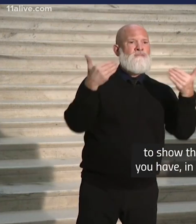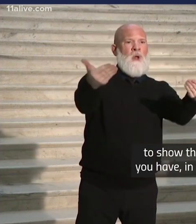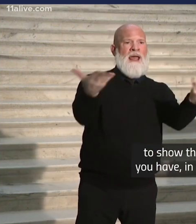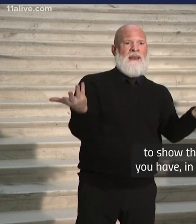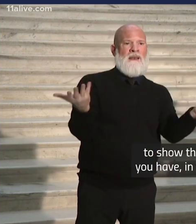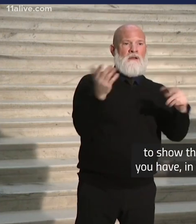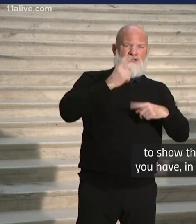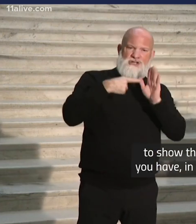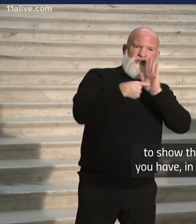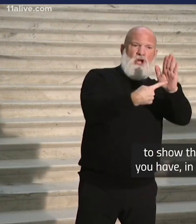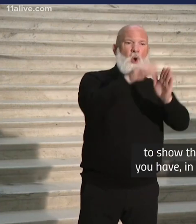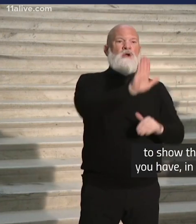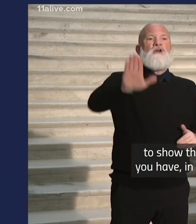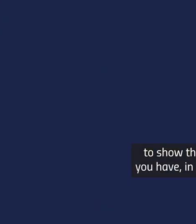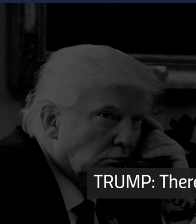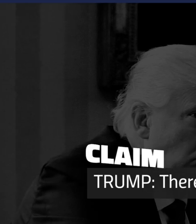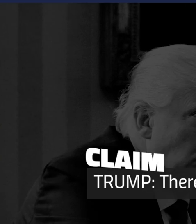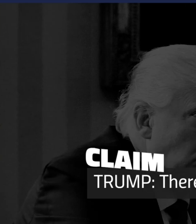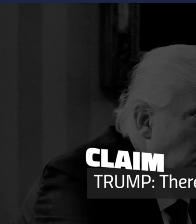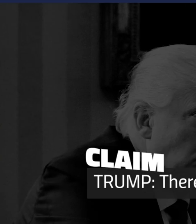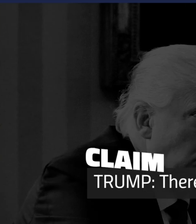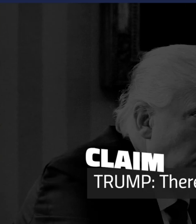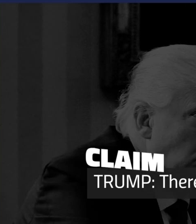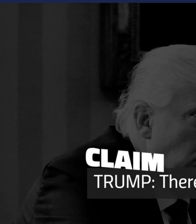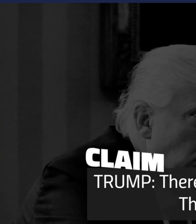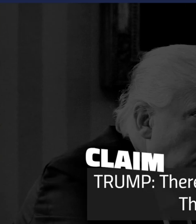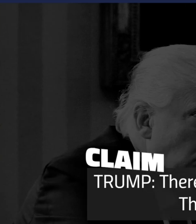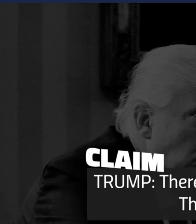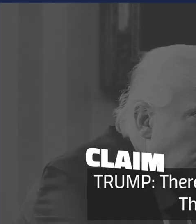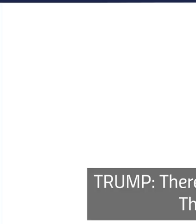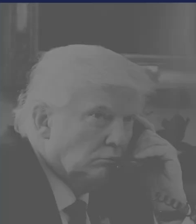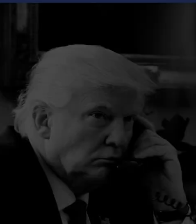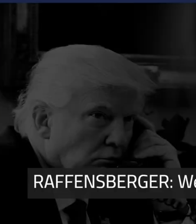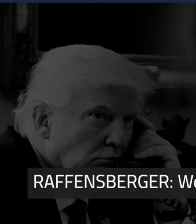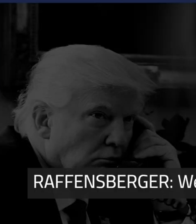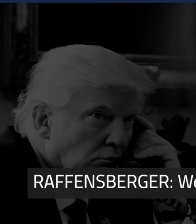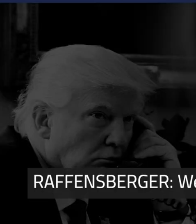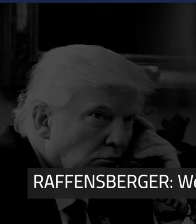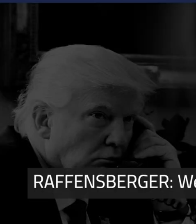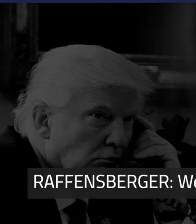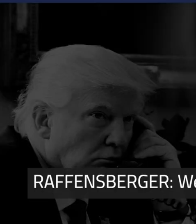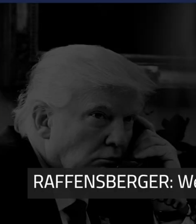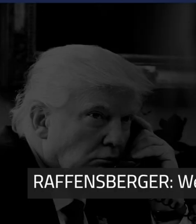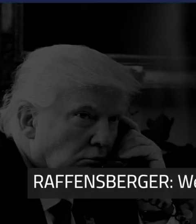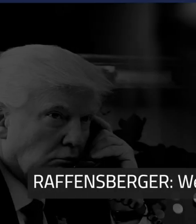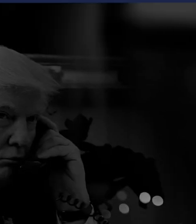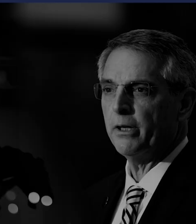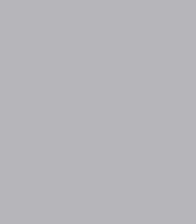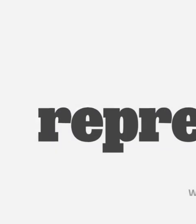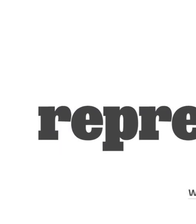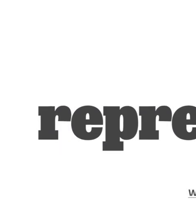incorrect and you have, in fact, lost the state of Georgia. There's no way I lost Georgia. There's no way. We don't agree that you have won.